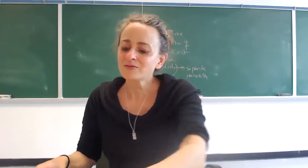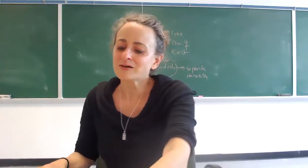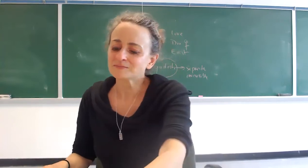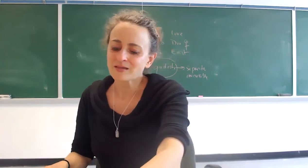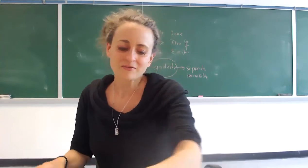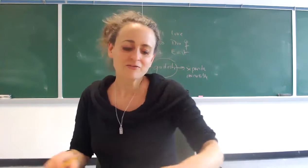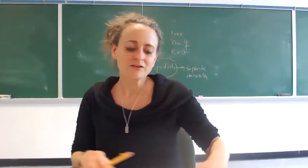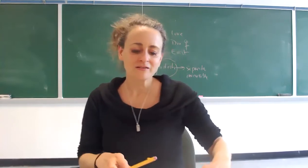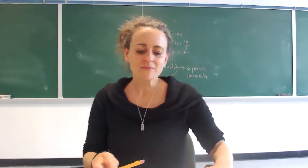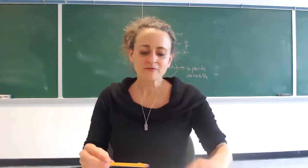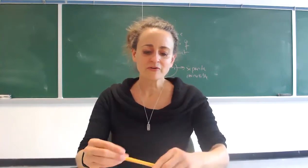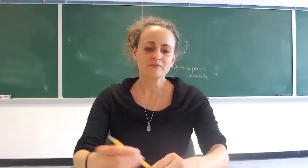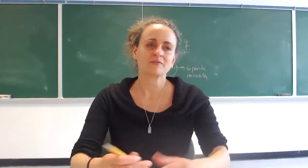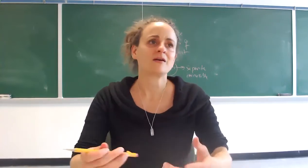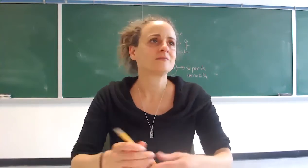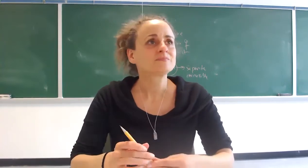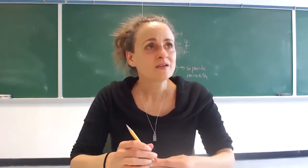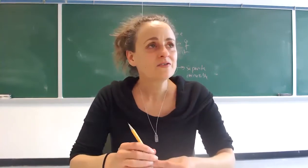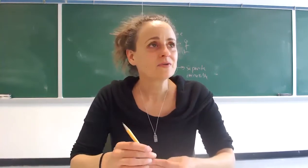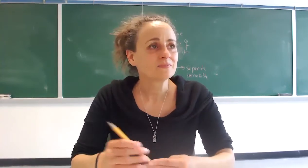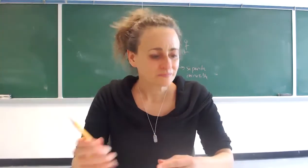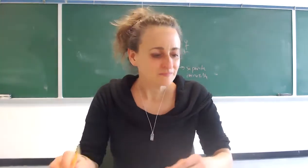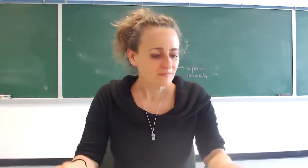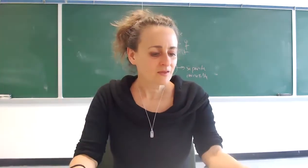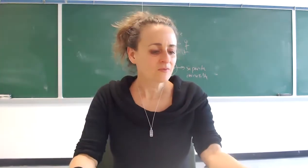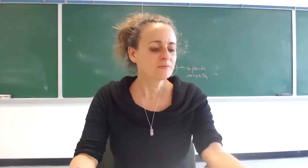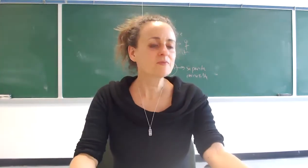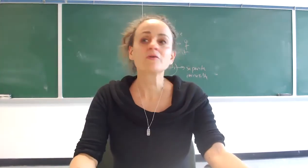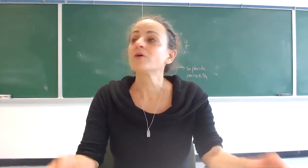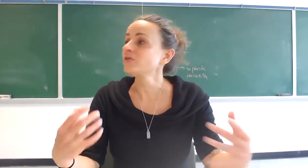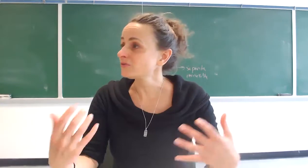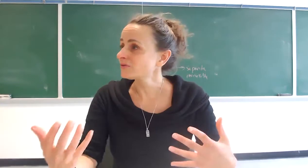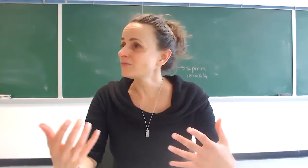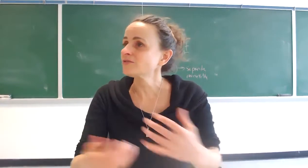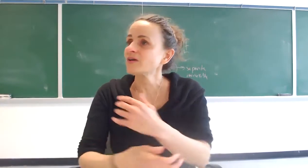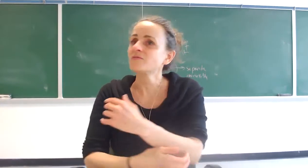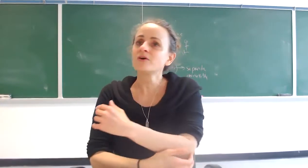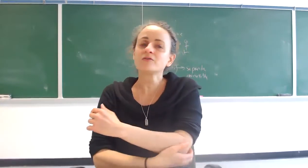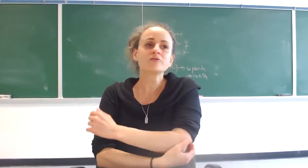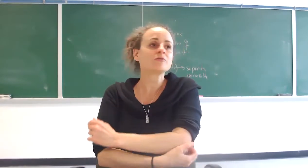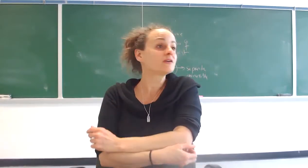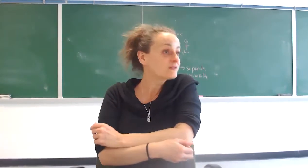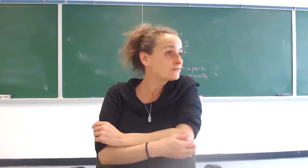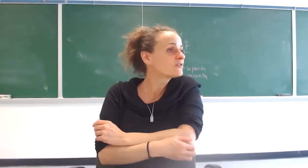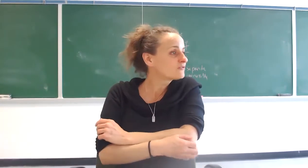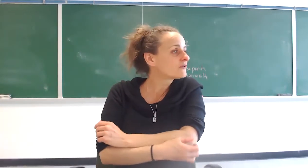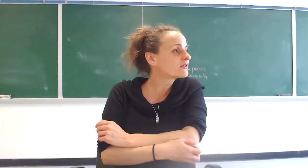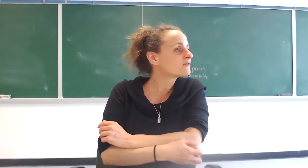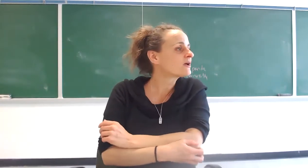way and give you an example from um history when people are martyred right you have martyrs who are killed for their faith right